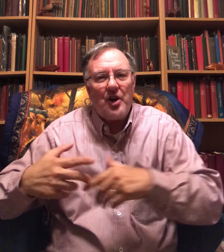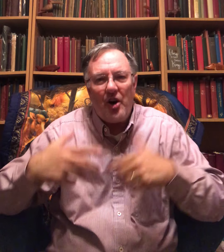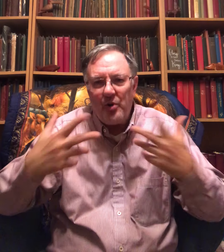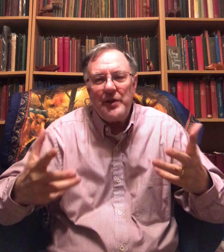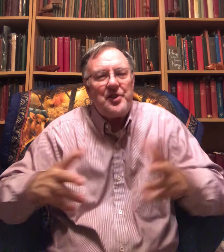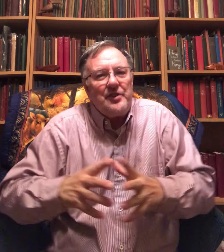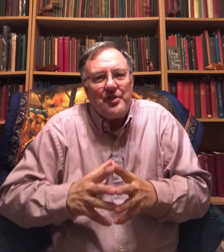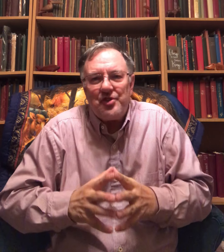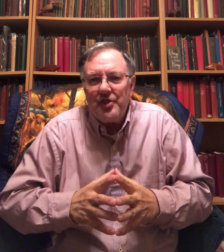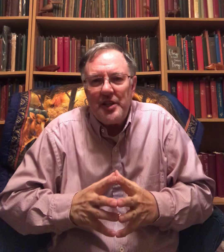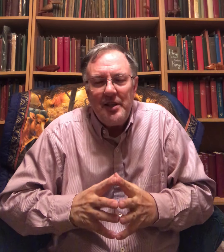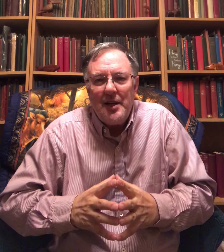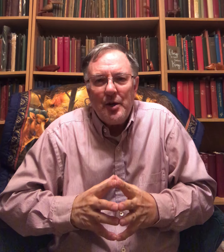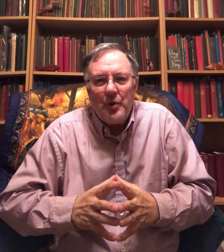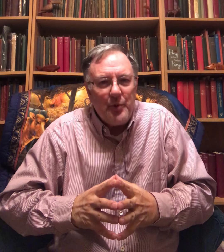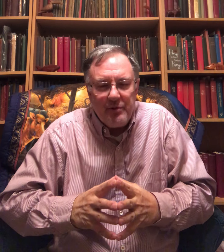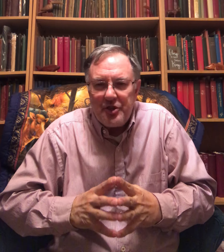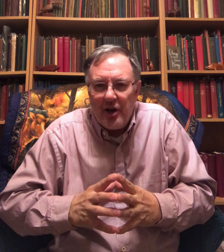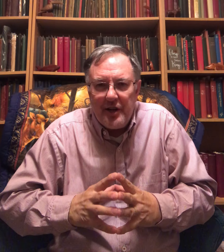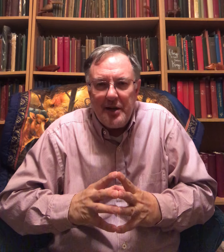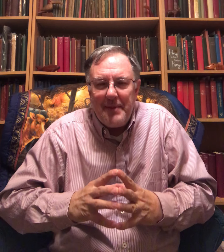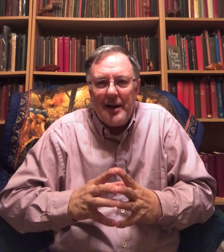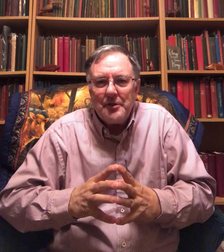always understood what we were talking about.